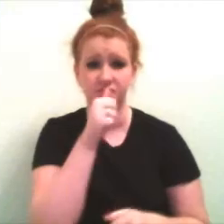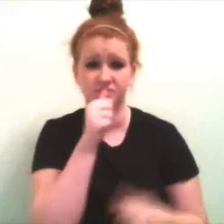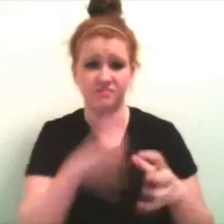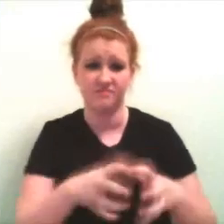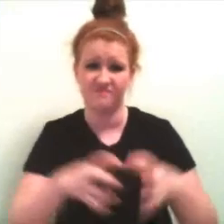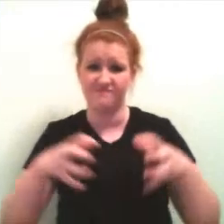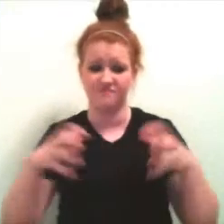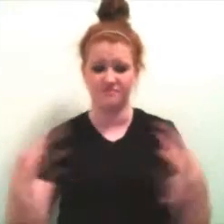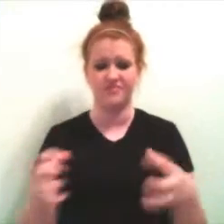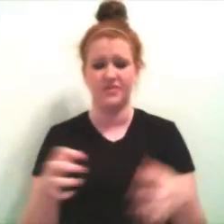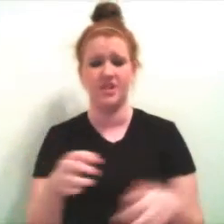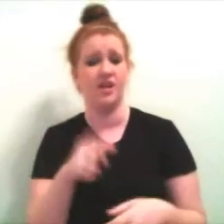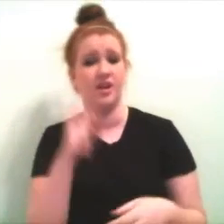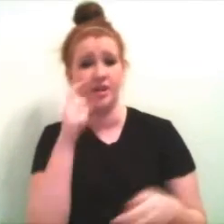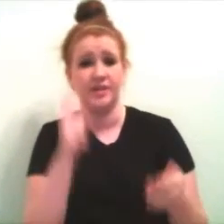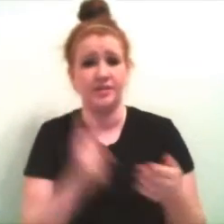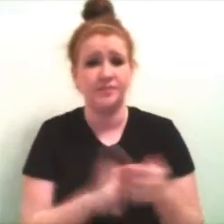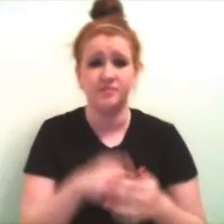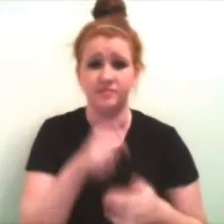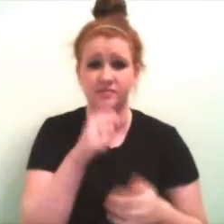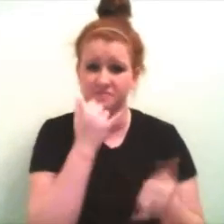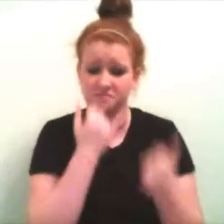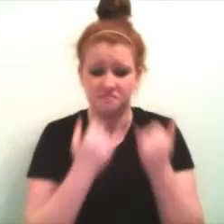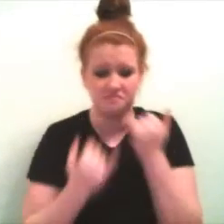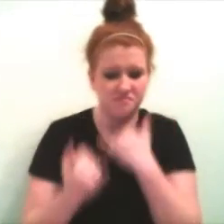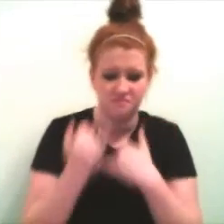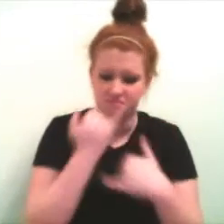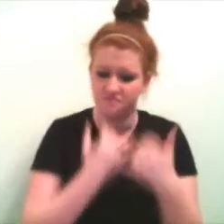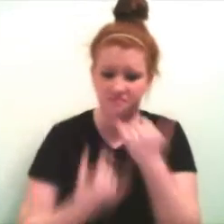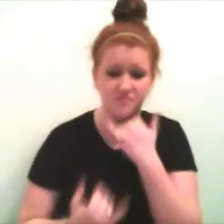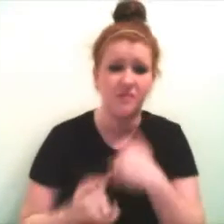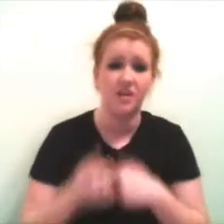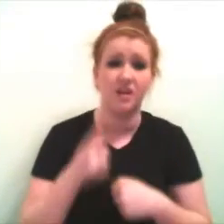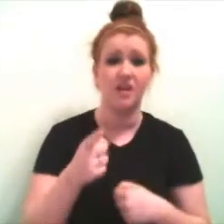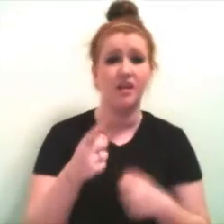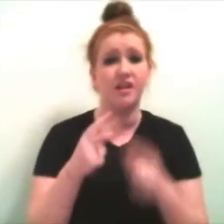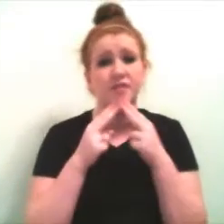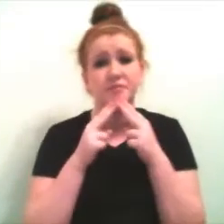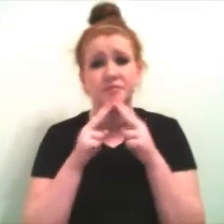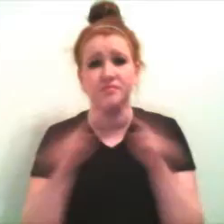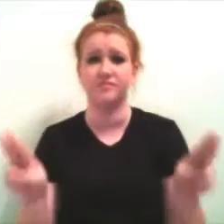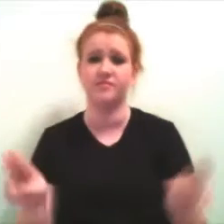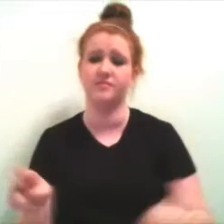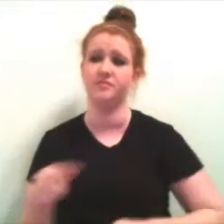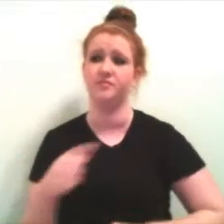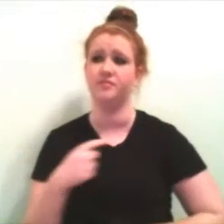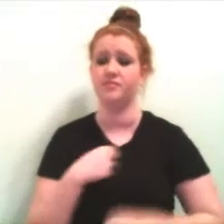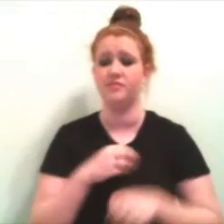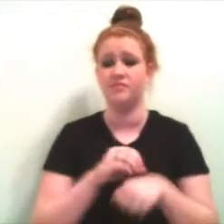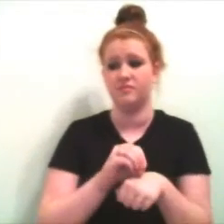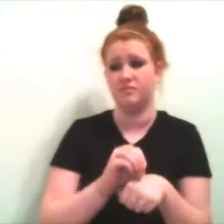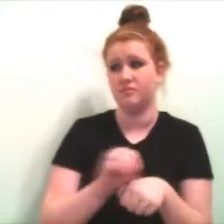demons are, it's where my demons are. Don't get to the clouds,